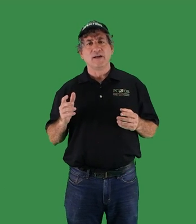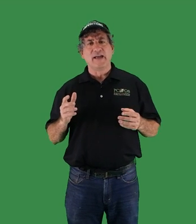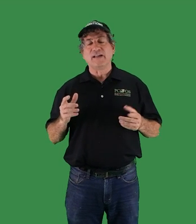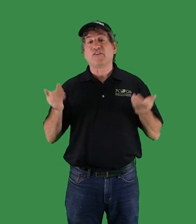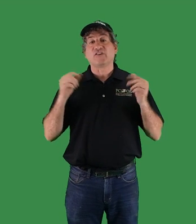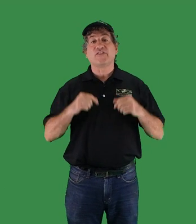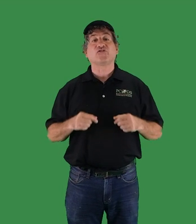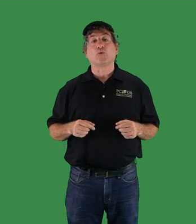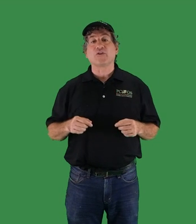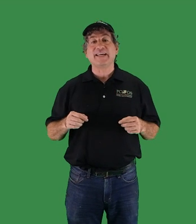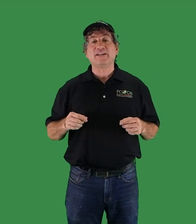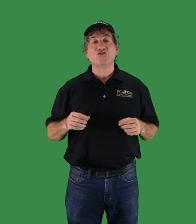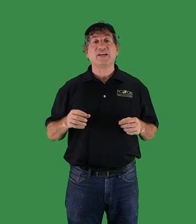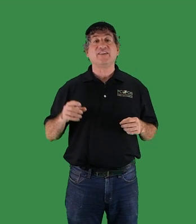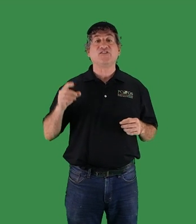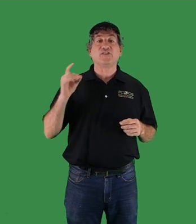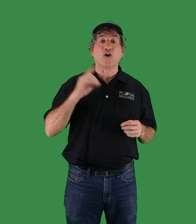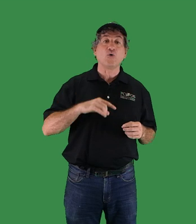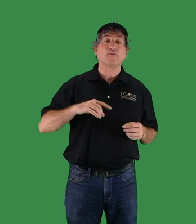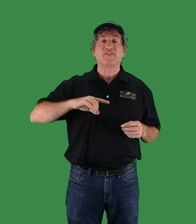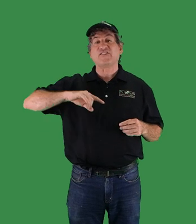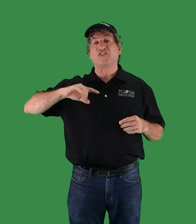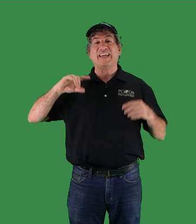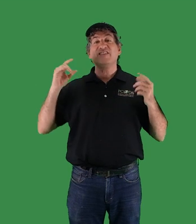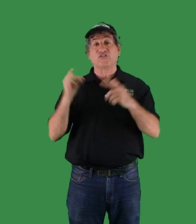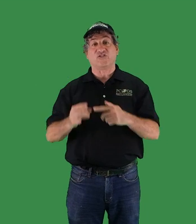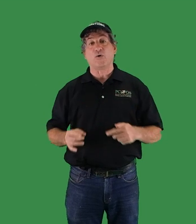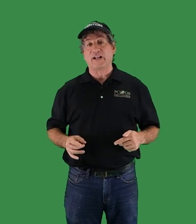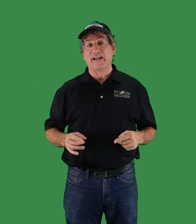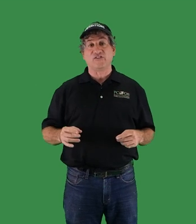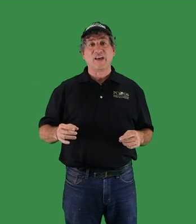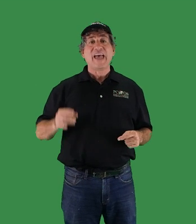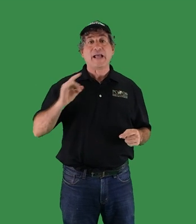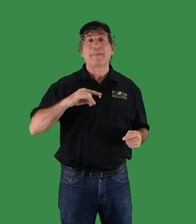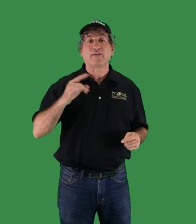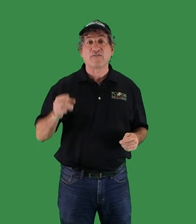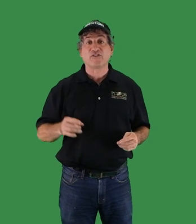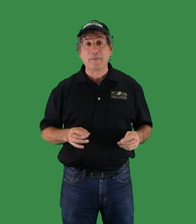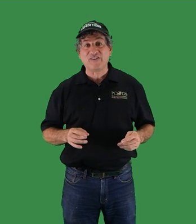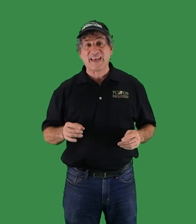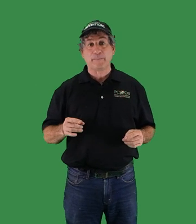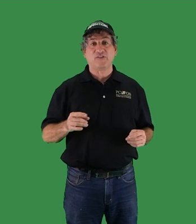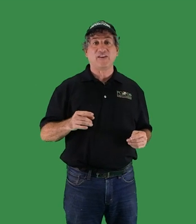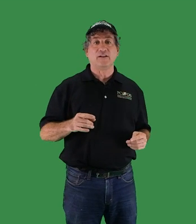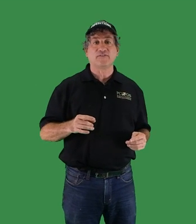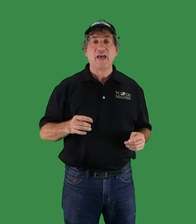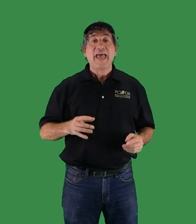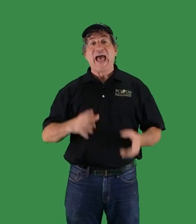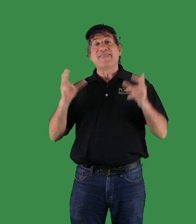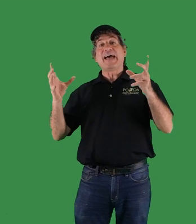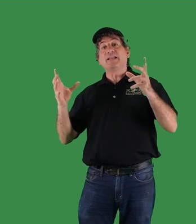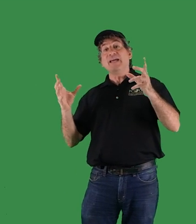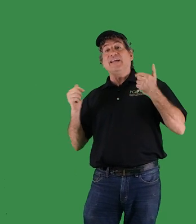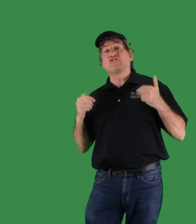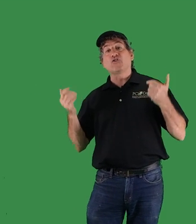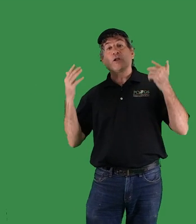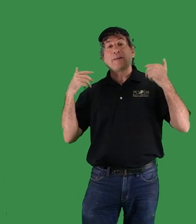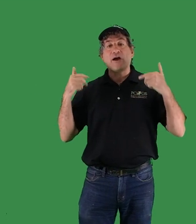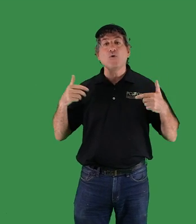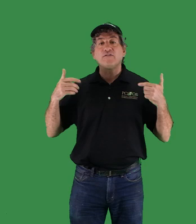and visited the solar heated geodesic domes nestled in the snow and ice at Mount Everest base camp itself, and then installed my own